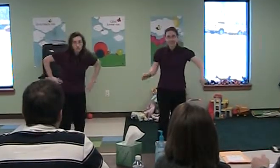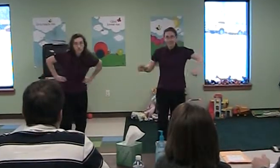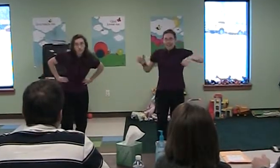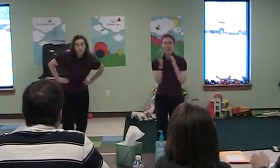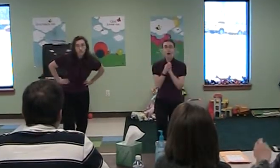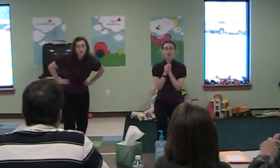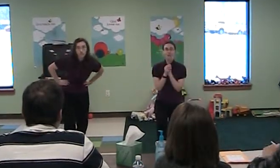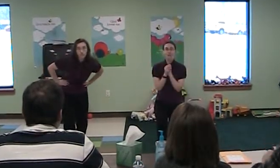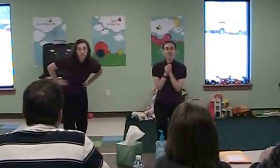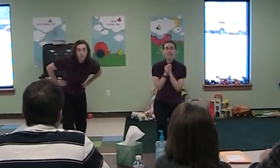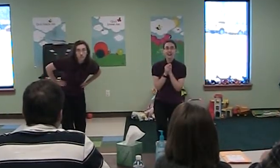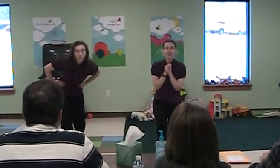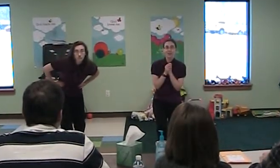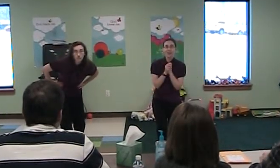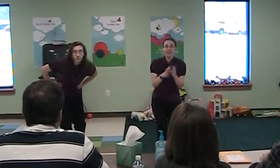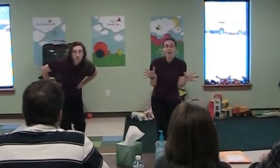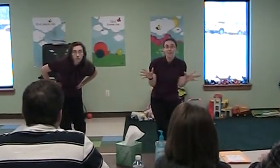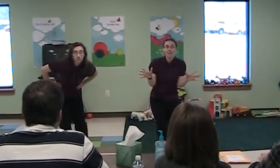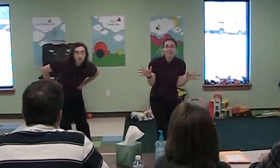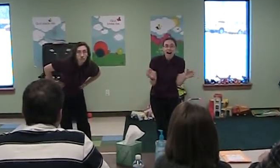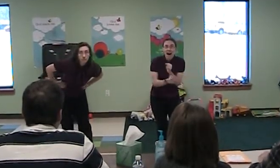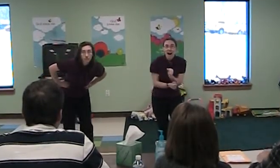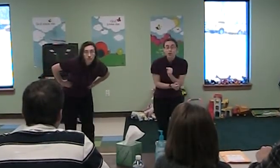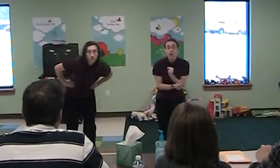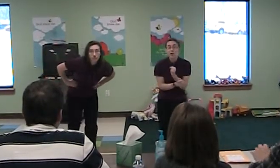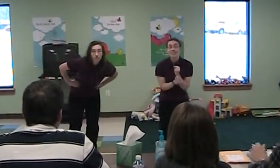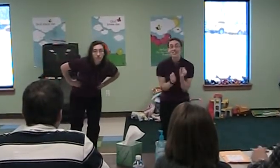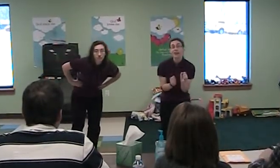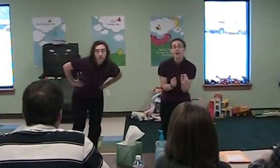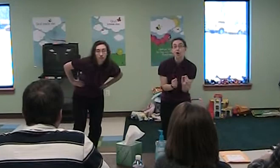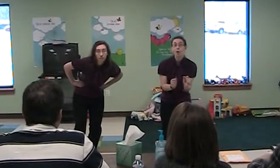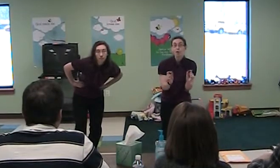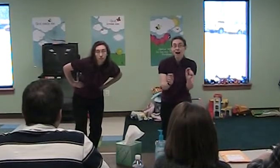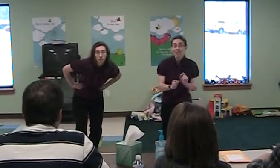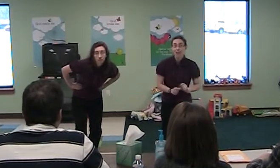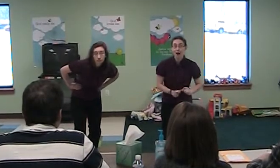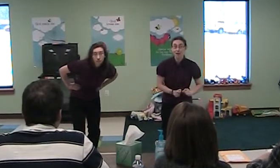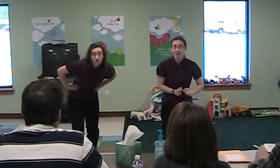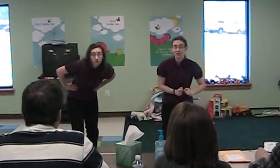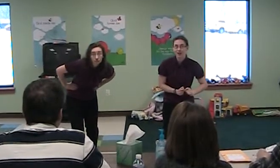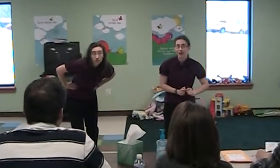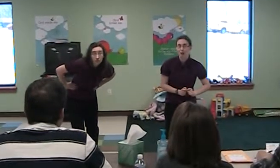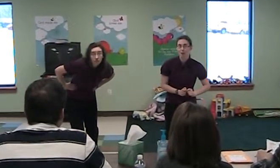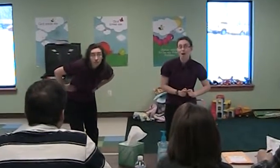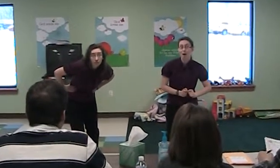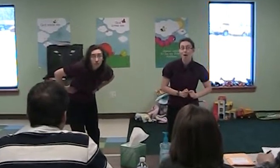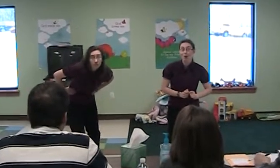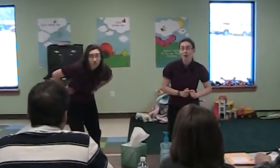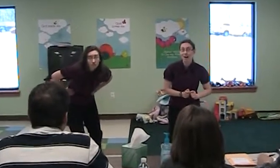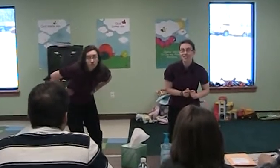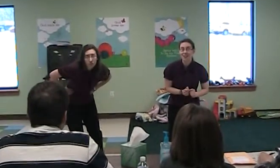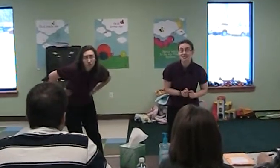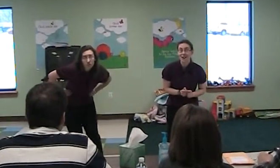Come with me, gentlemen, come. I chose a letter, written by Christopher Knumbo, write it himself.